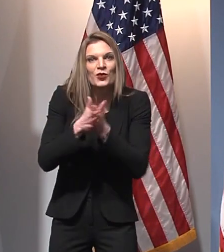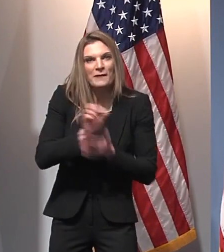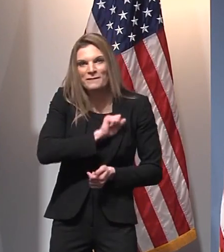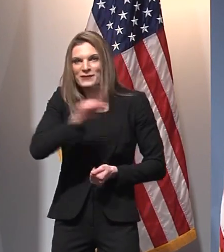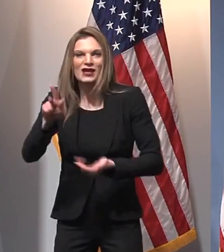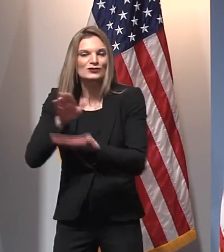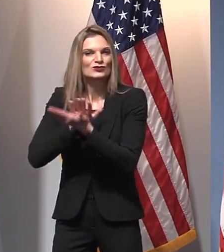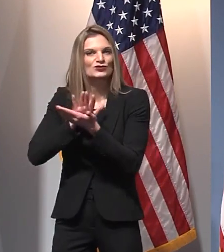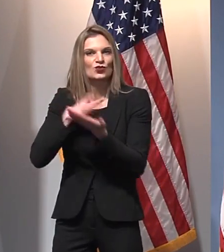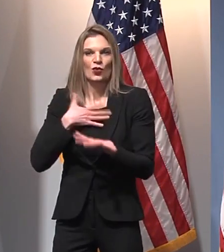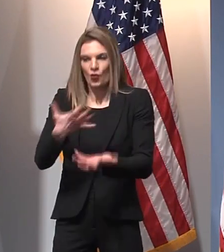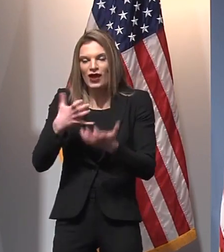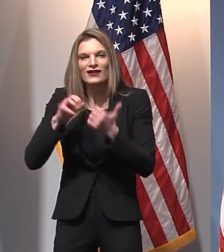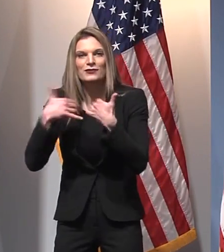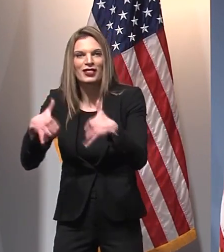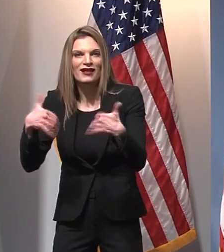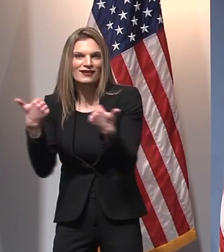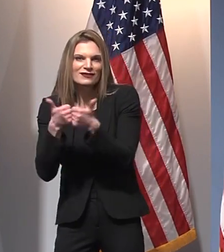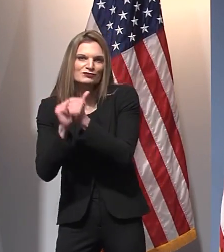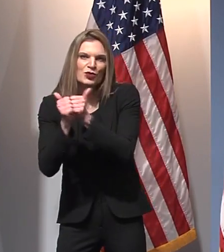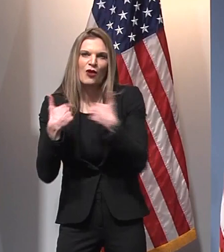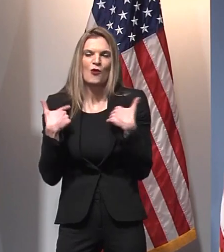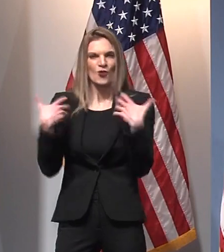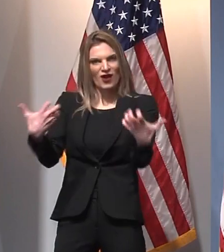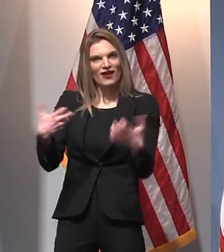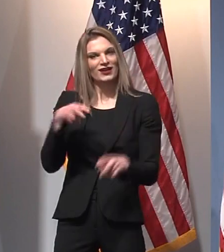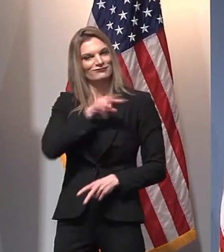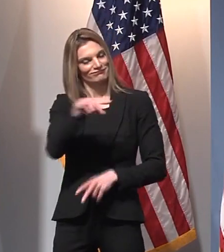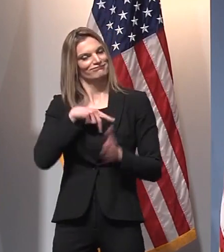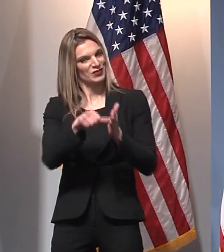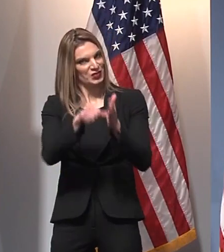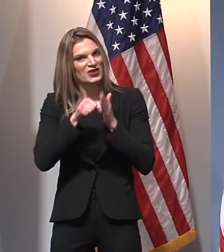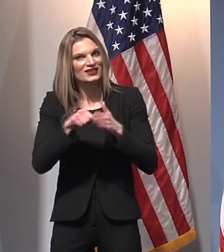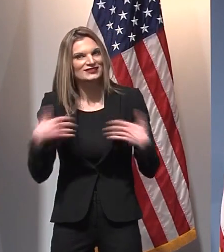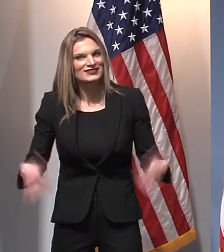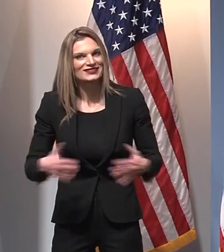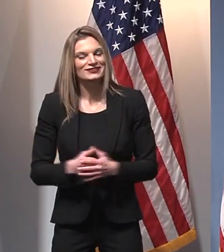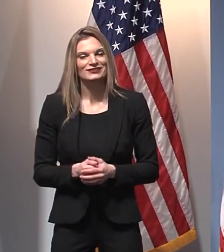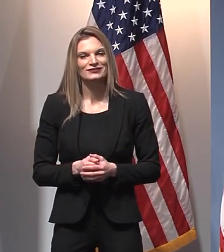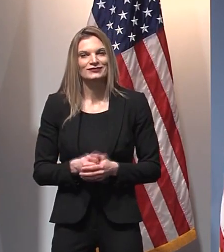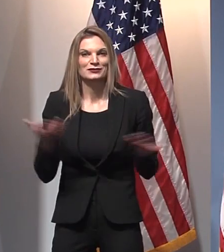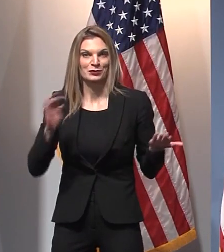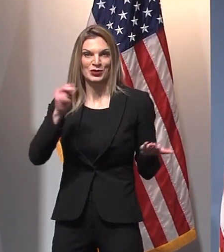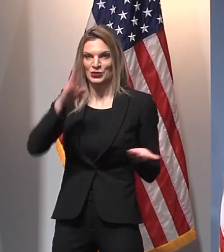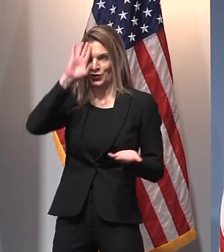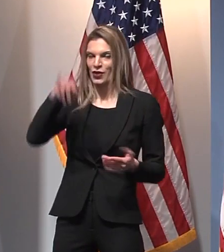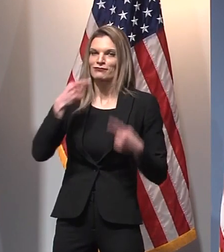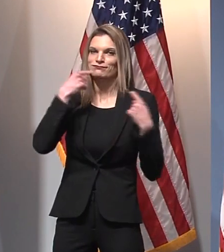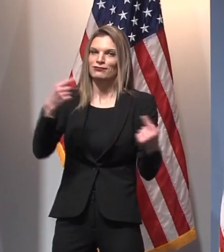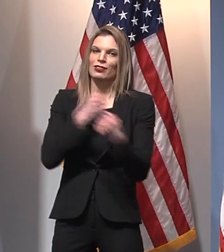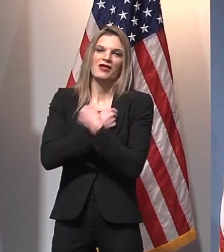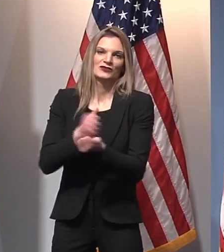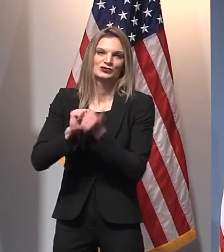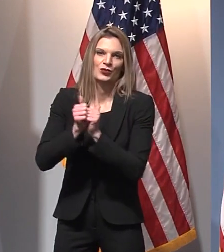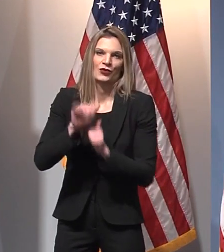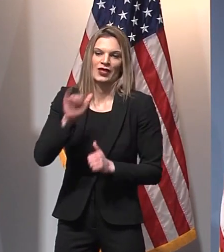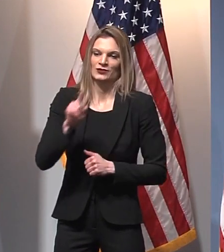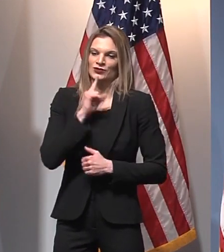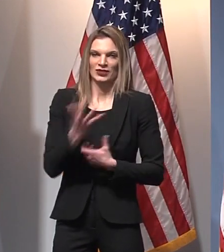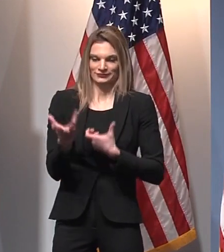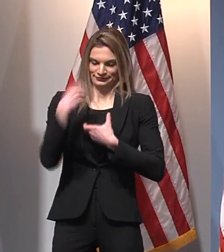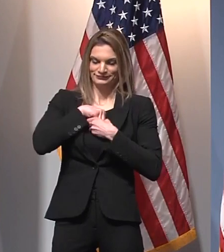share to get back in the game that they love. Here in Michigan, we all love sports. It's part of our DNA.